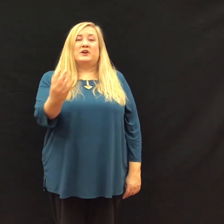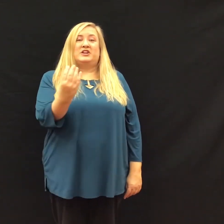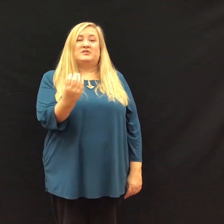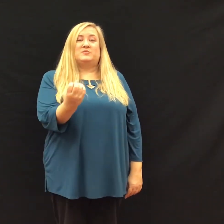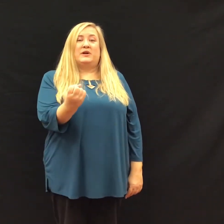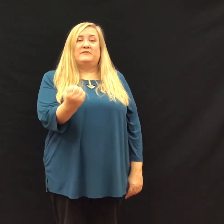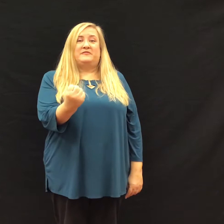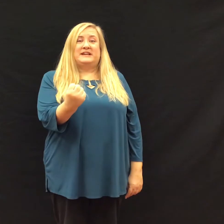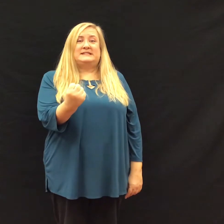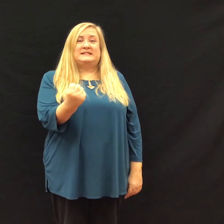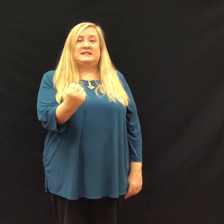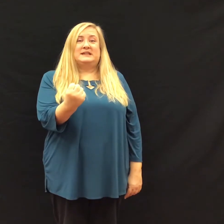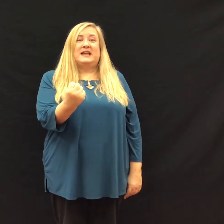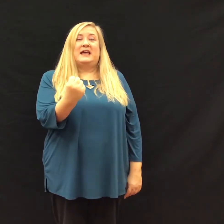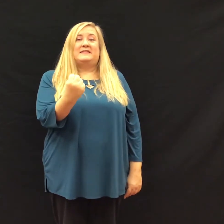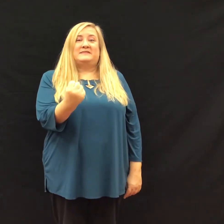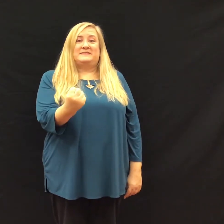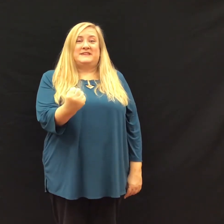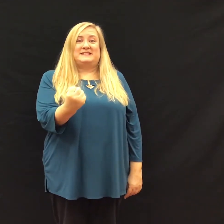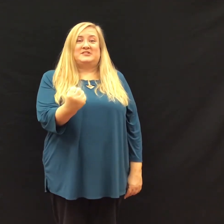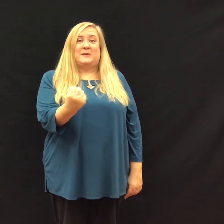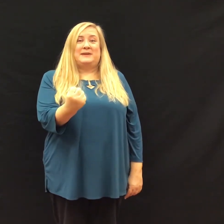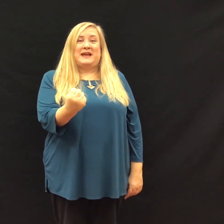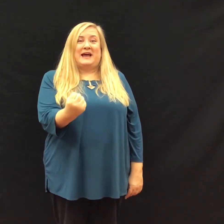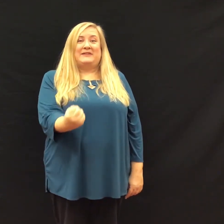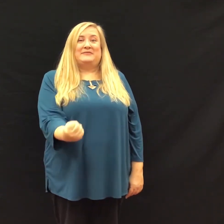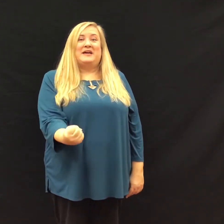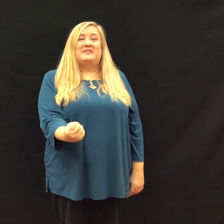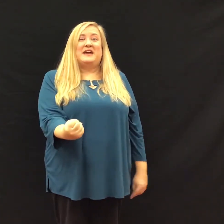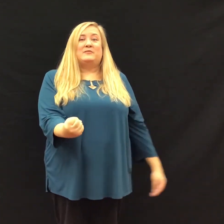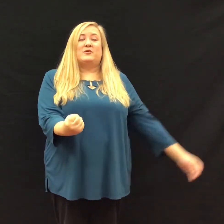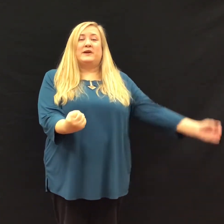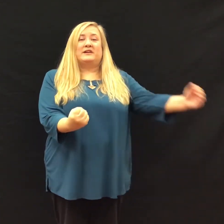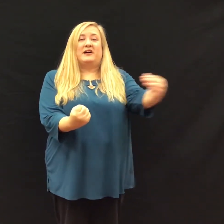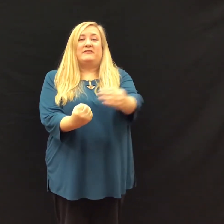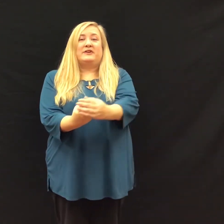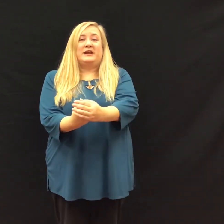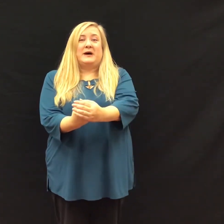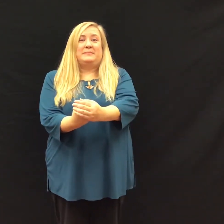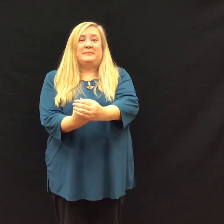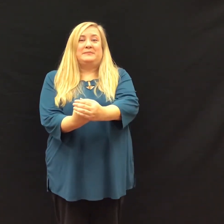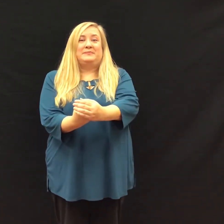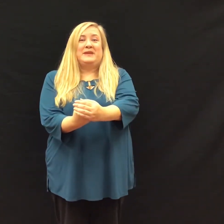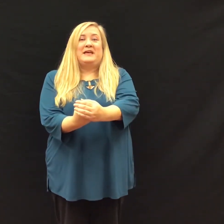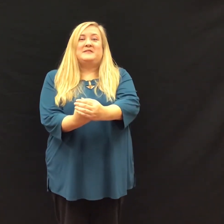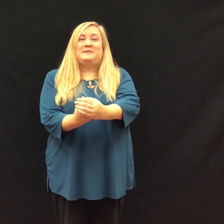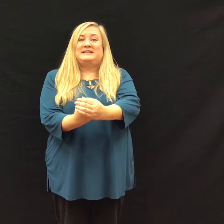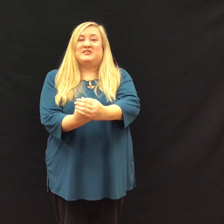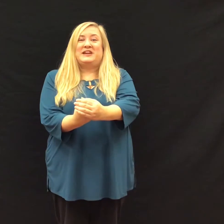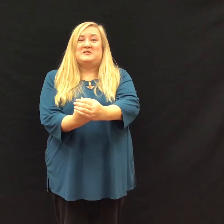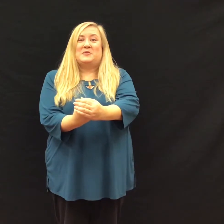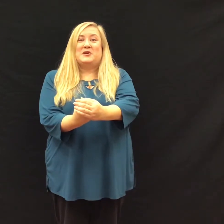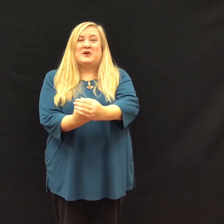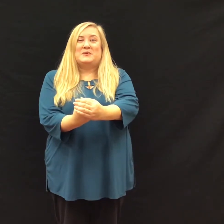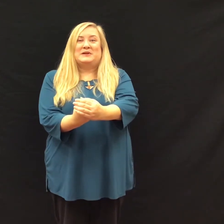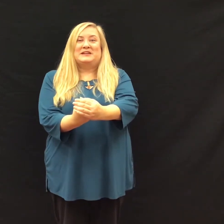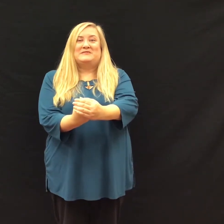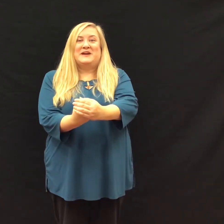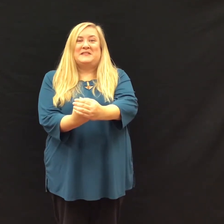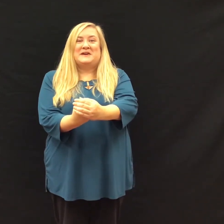going to use one fist. This is our beehive. Then we're going to cover it up. The bees are hidden where no one can find them.